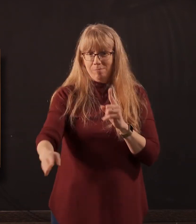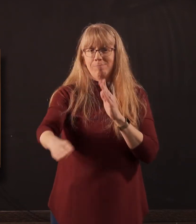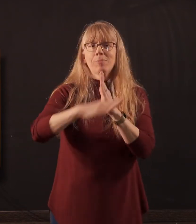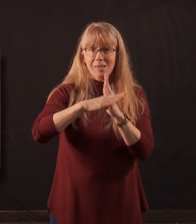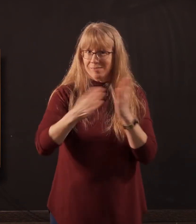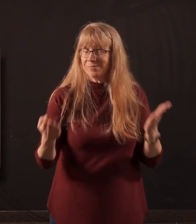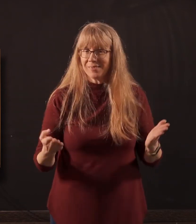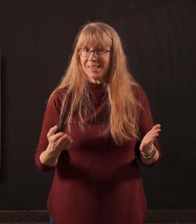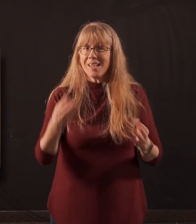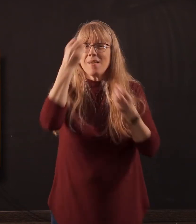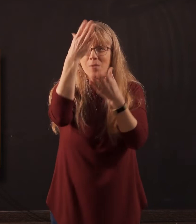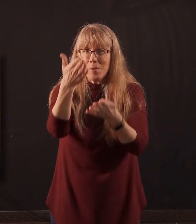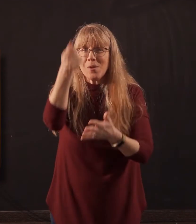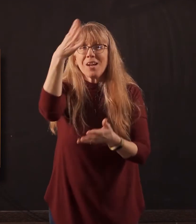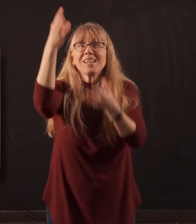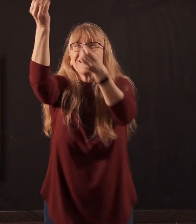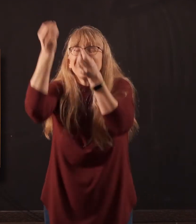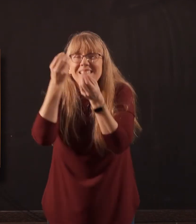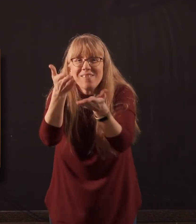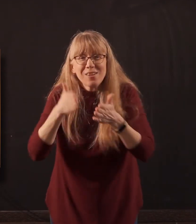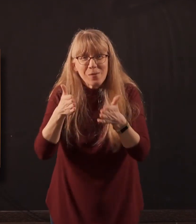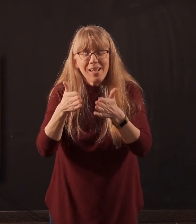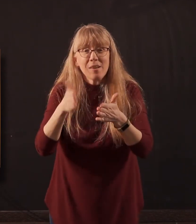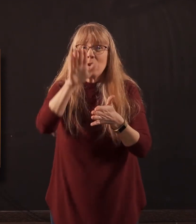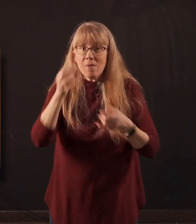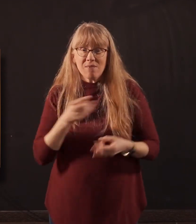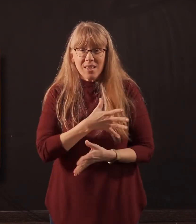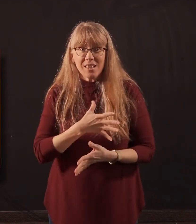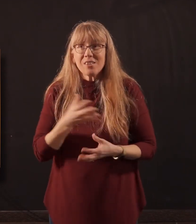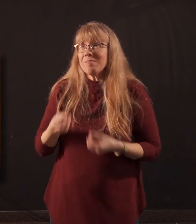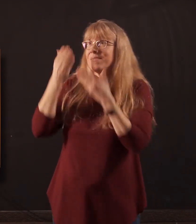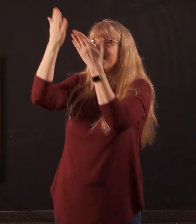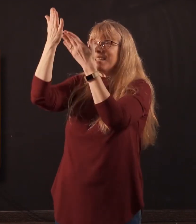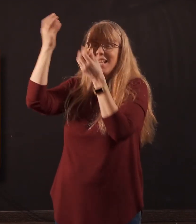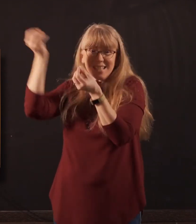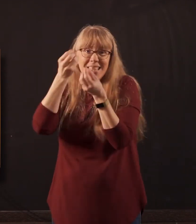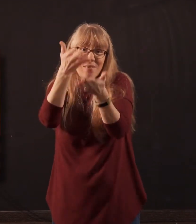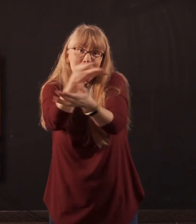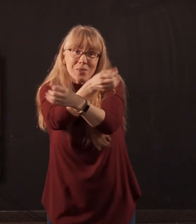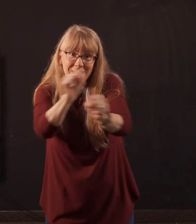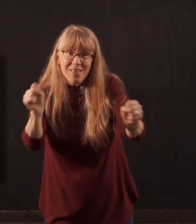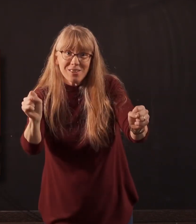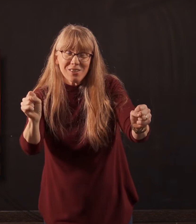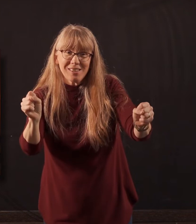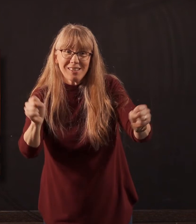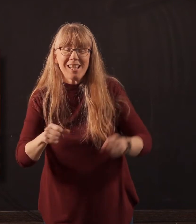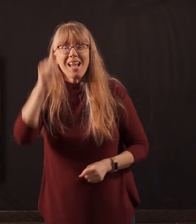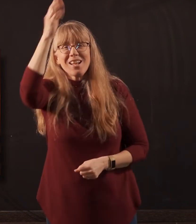this. That God has offered a way to take on your fears and in return offer you salvation. God has offered